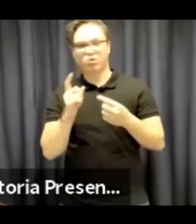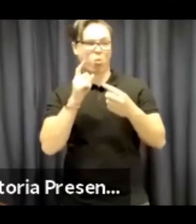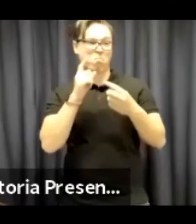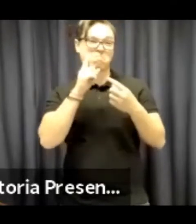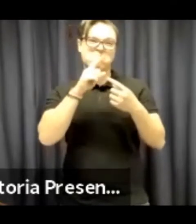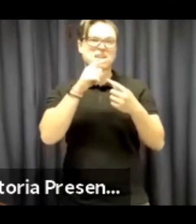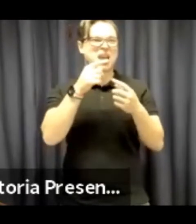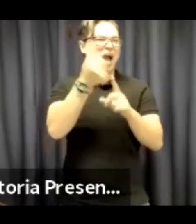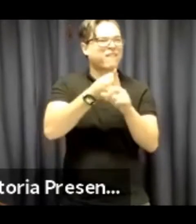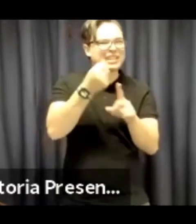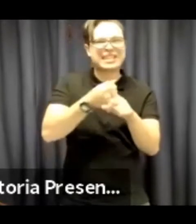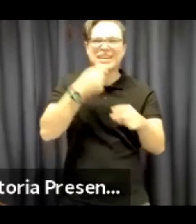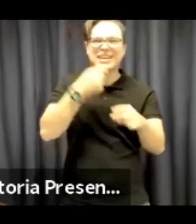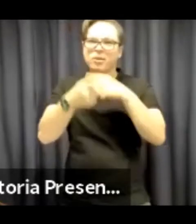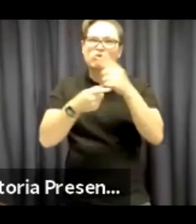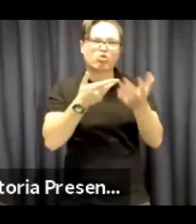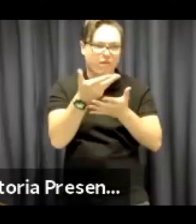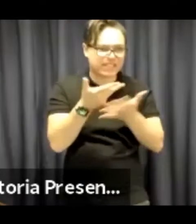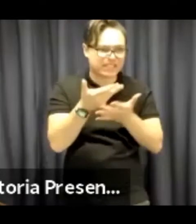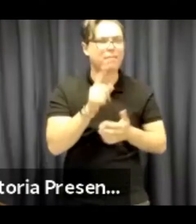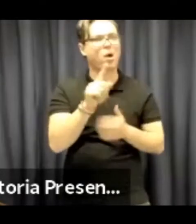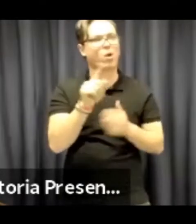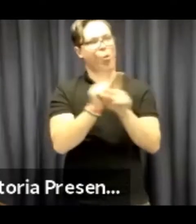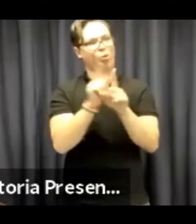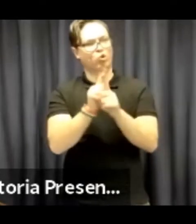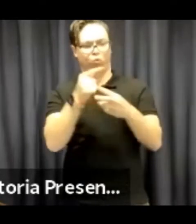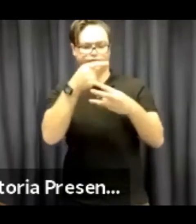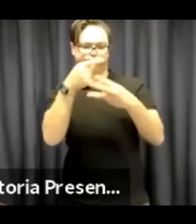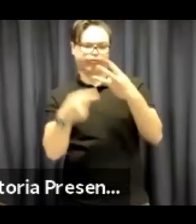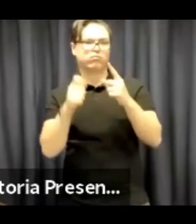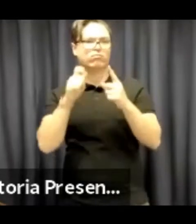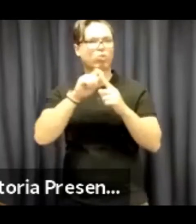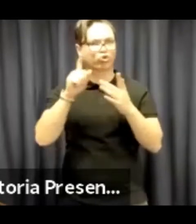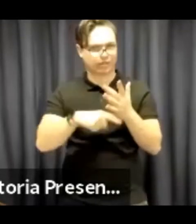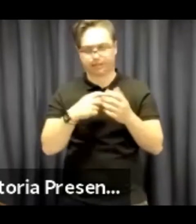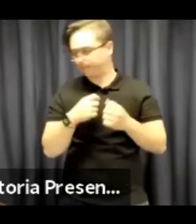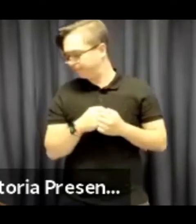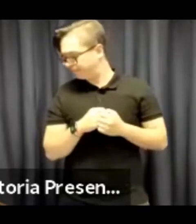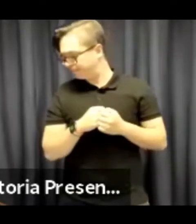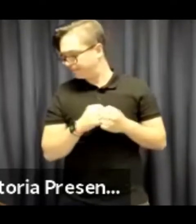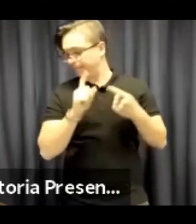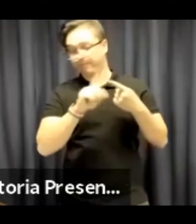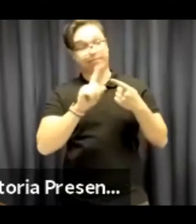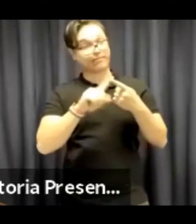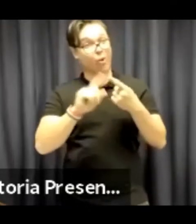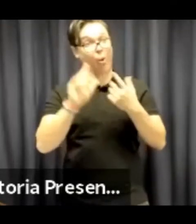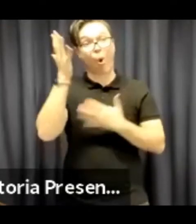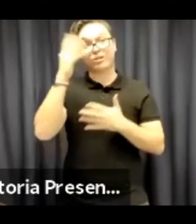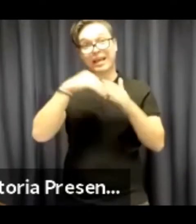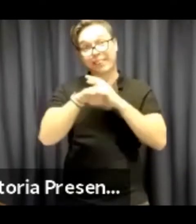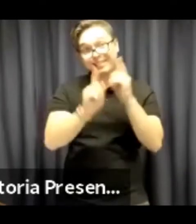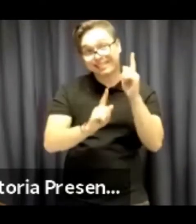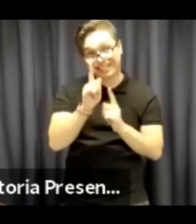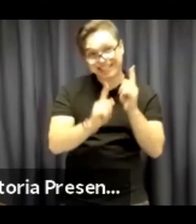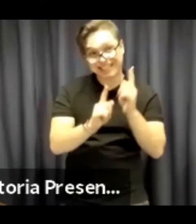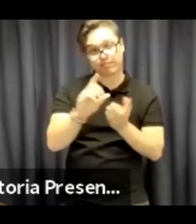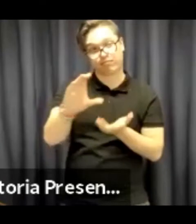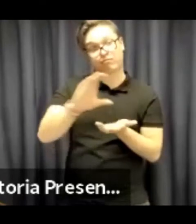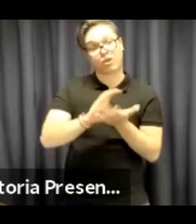in various grants, come from advocacy information service support but I'll name the various other projects. So we have Auslan in the